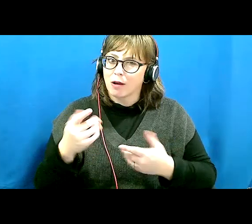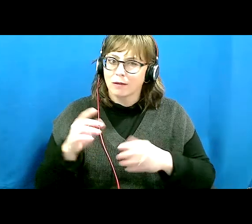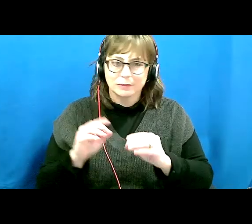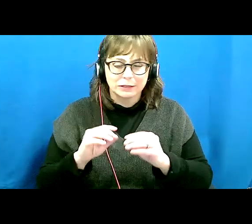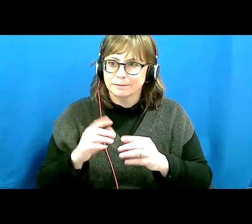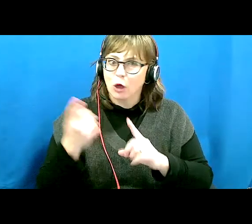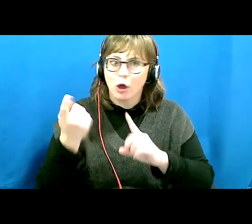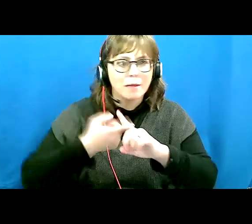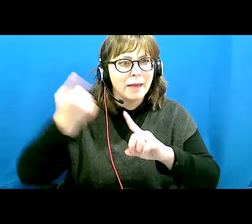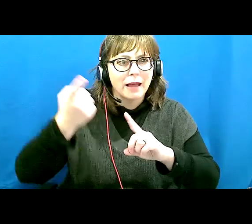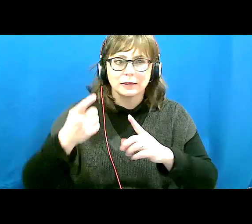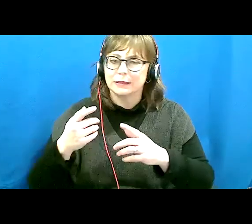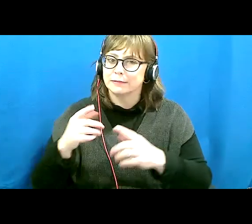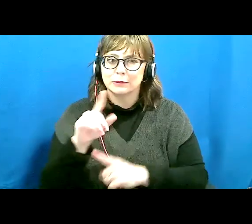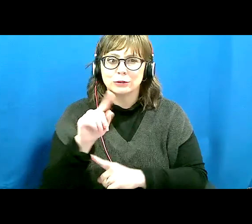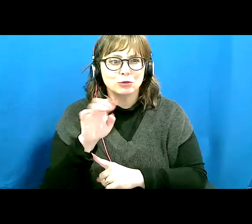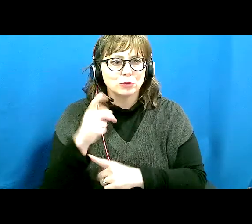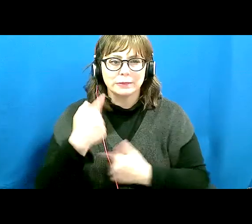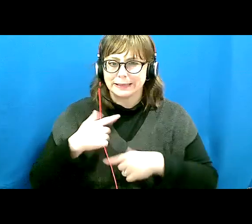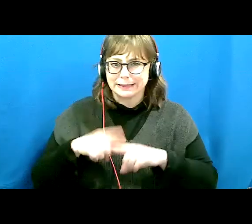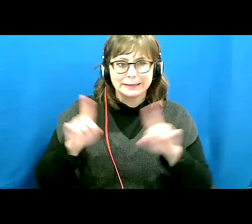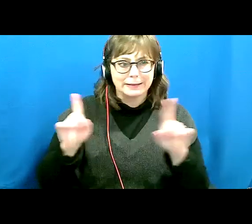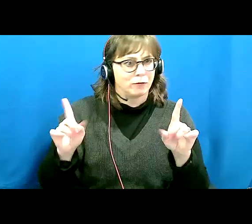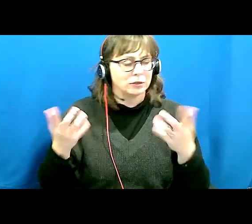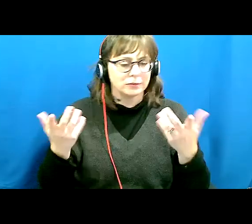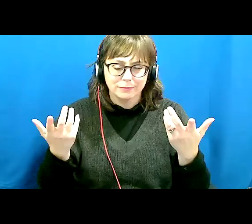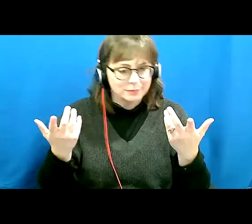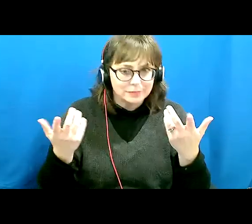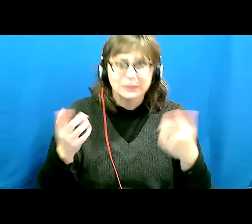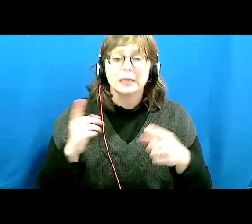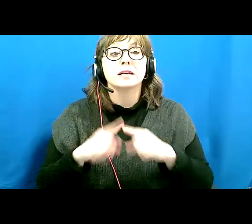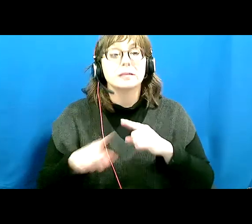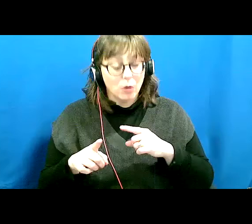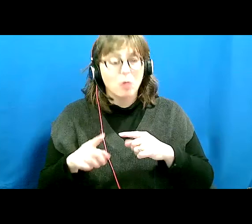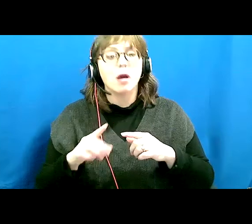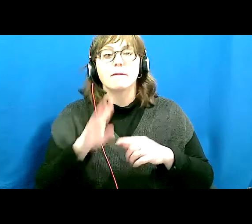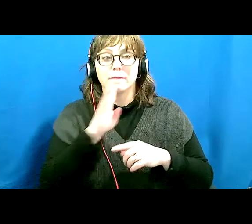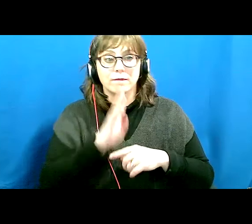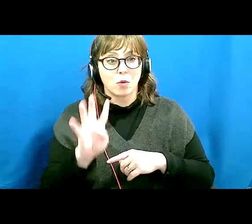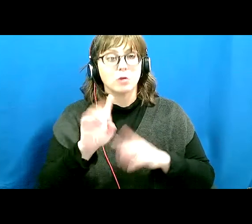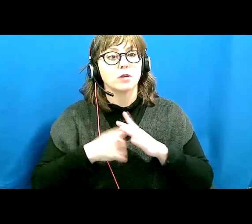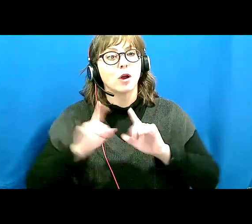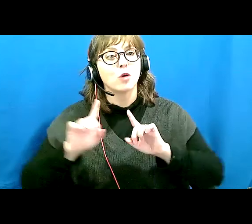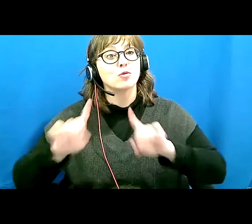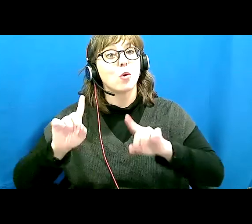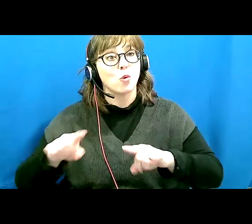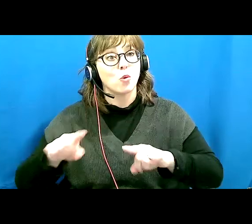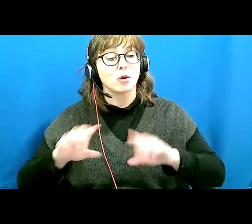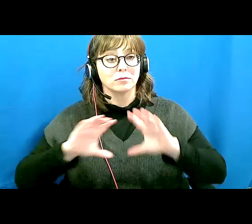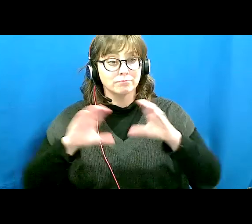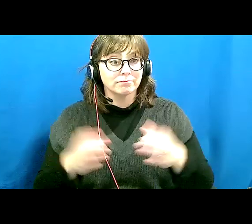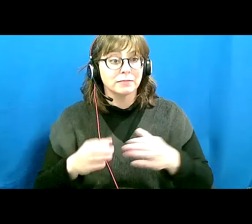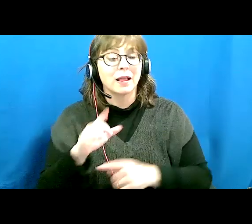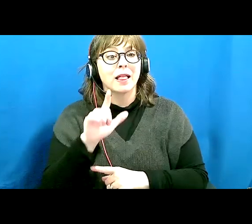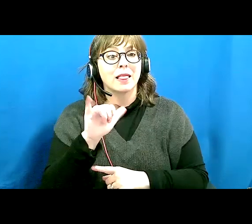At four years of age, I started attending an annual conference held by little people of America. My parents, the ultimate advocates,